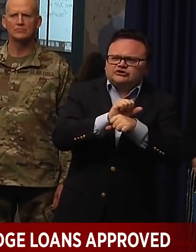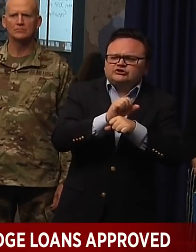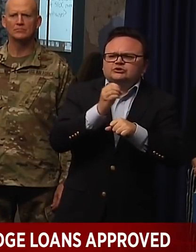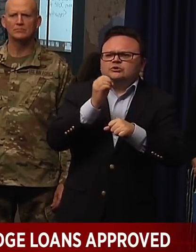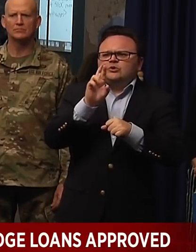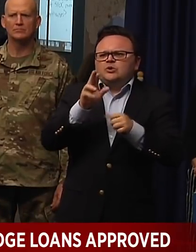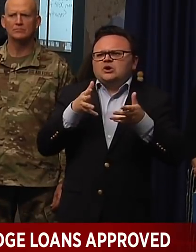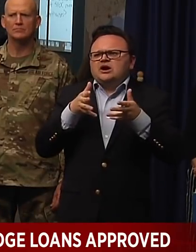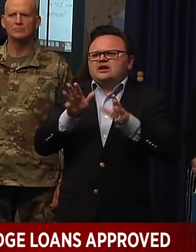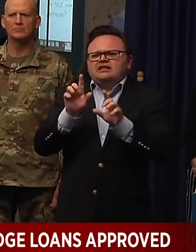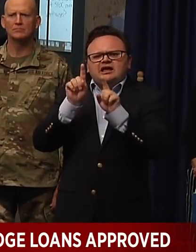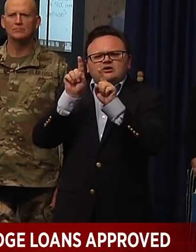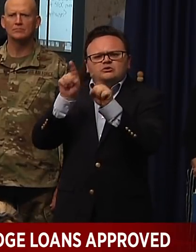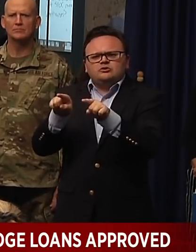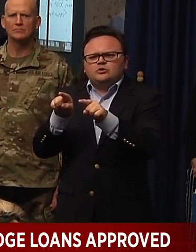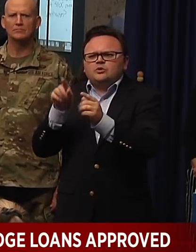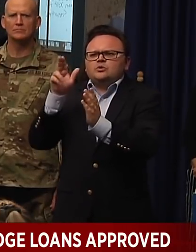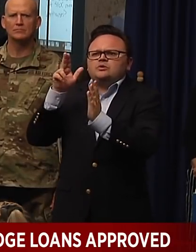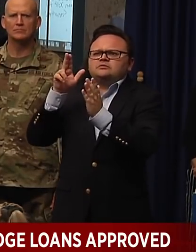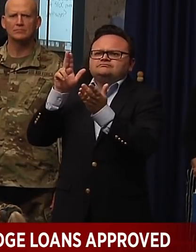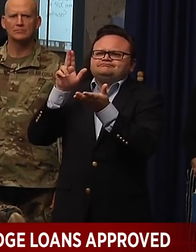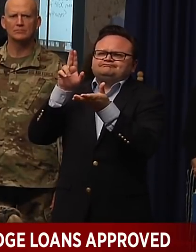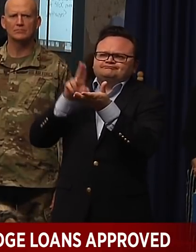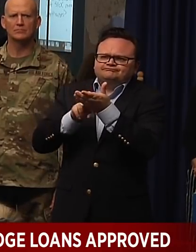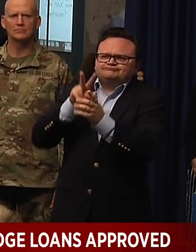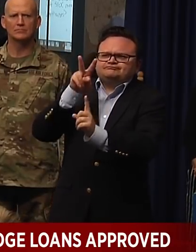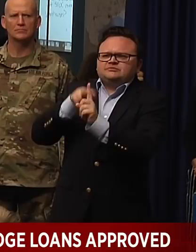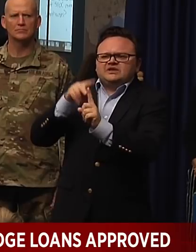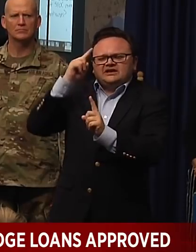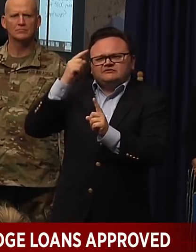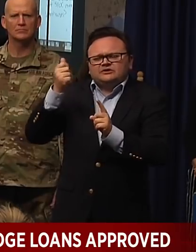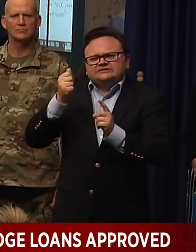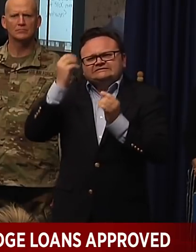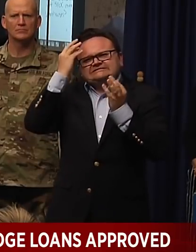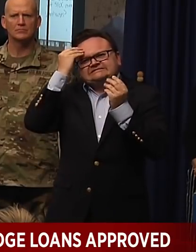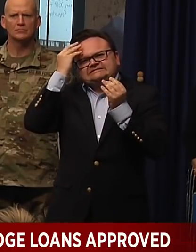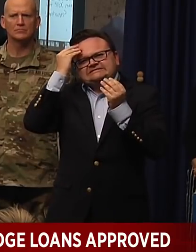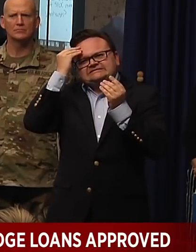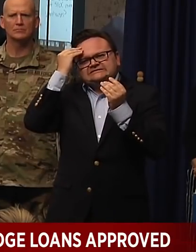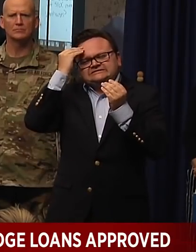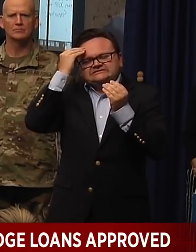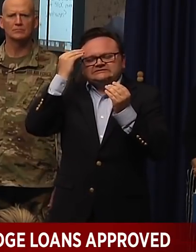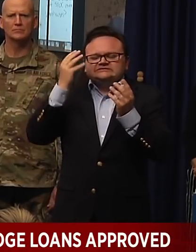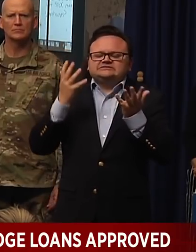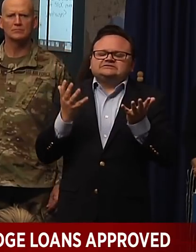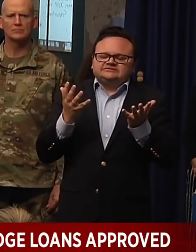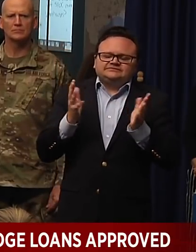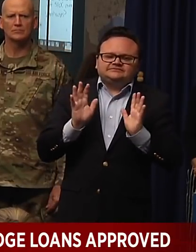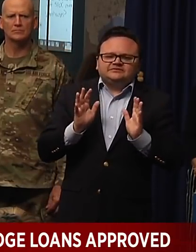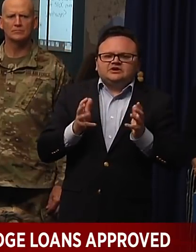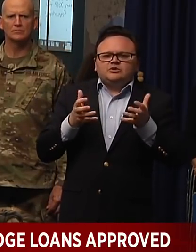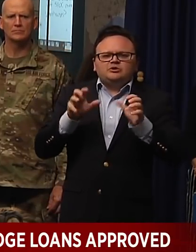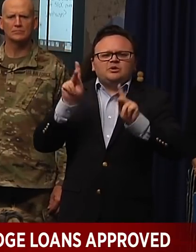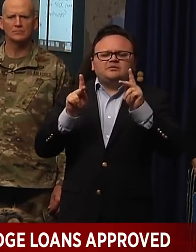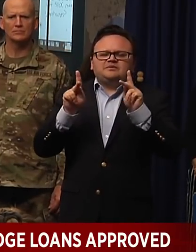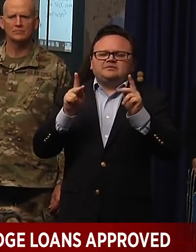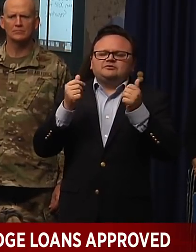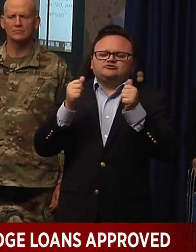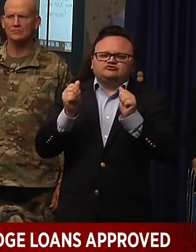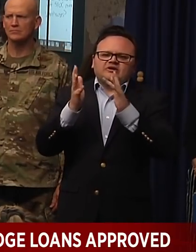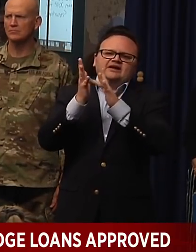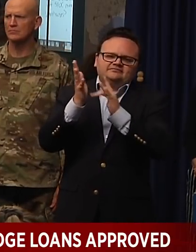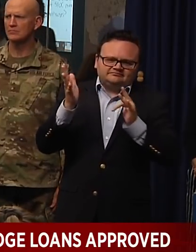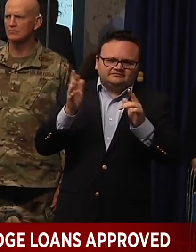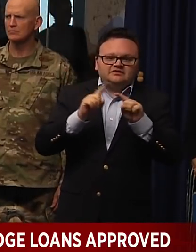assistance. And so, you know, we want to just remove any type of unintentional gamesmanship. And then finally, you know, some of the work